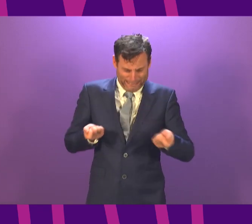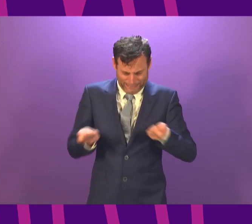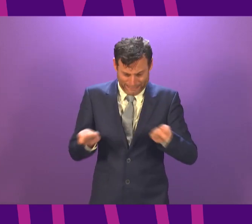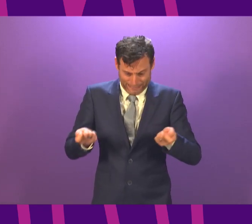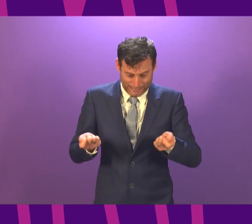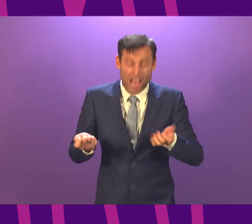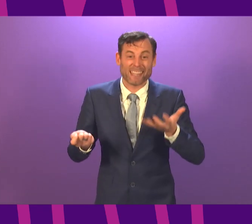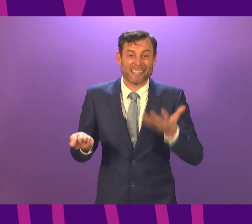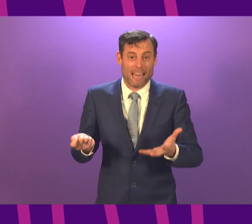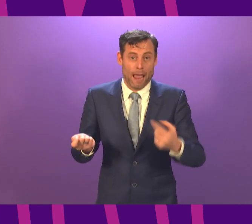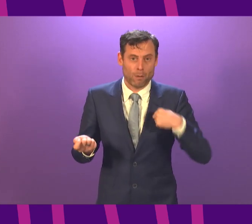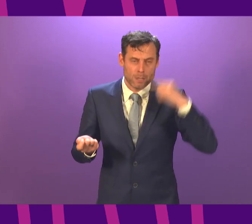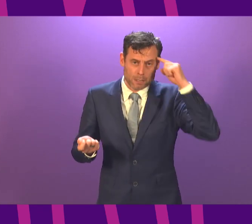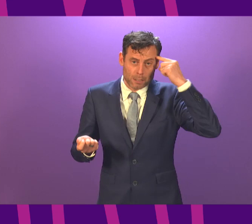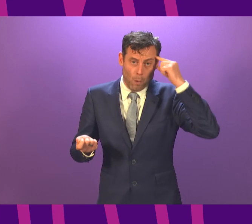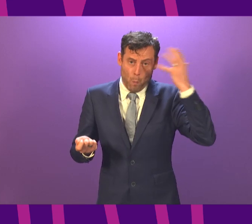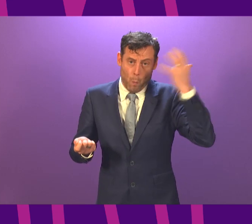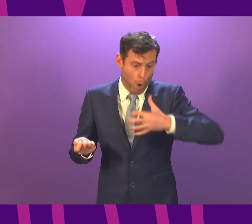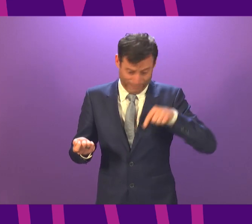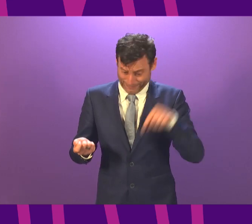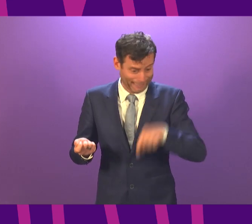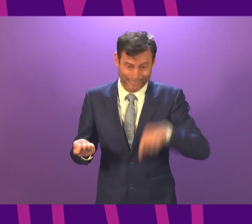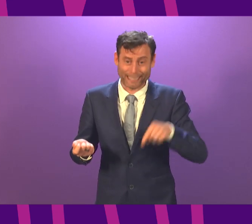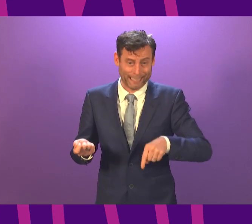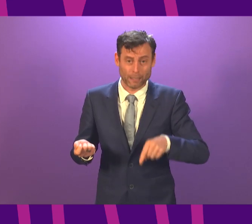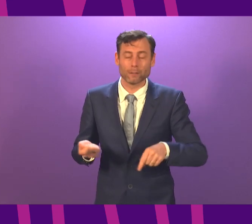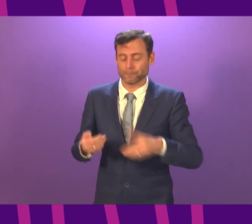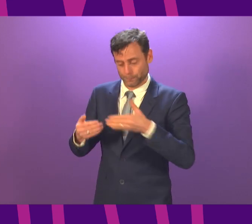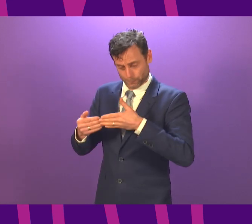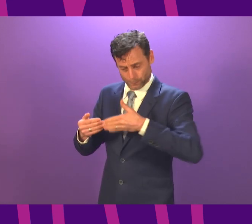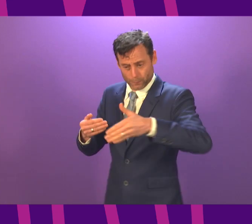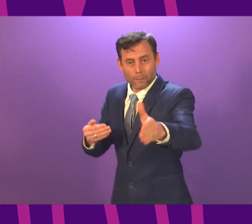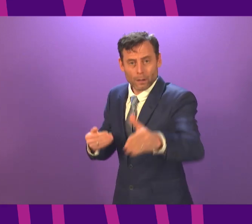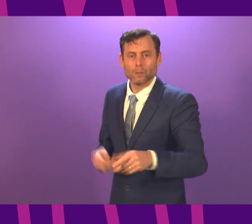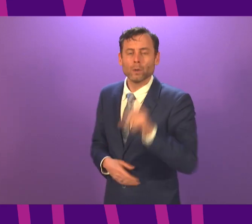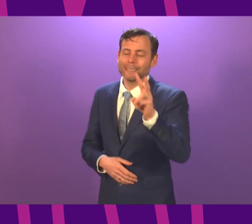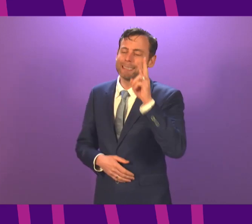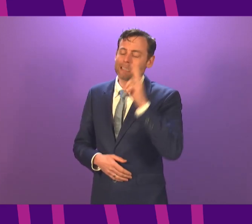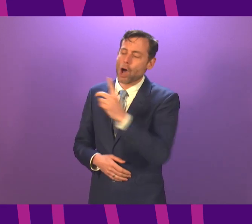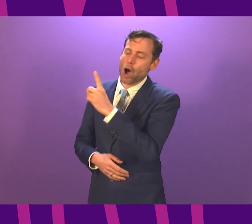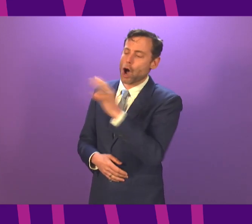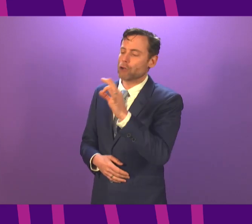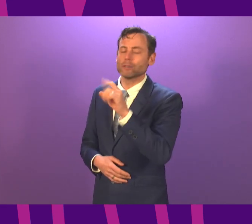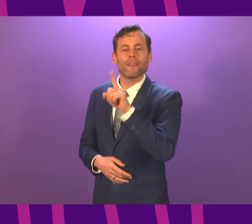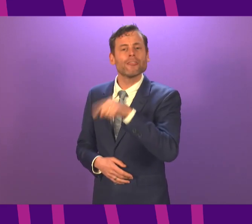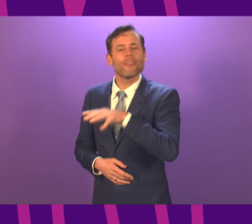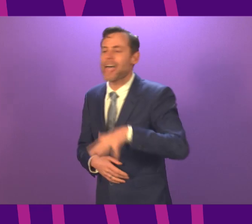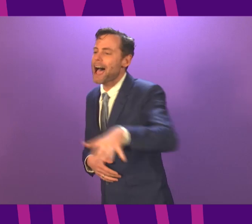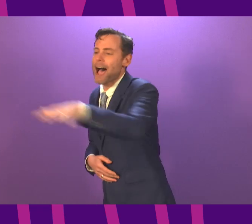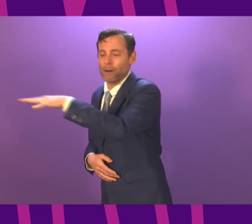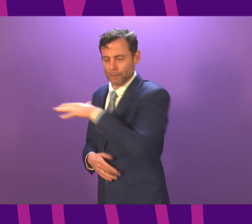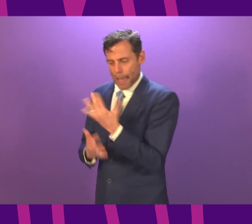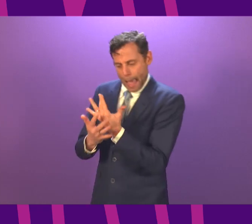from the 23rd to the 30th of December, the 70 incidence of cases per 100,000 of the population